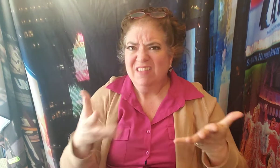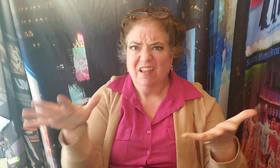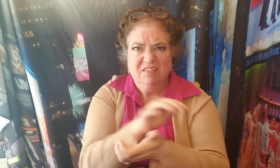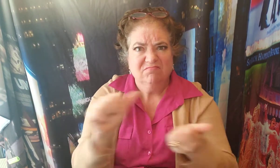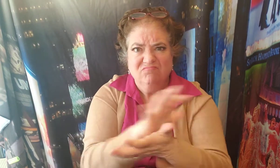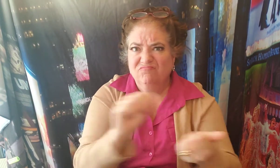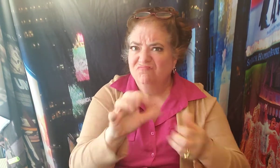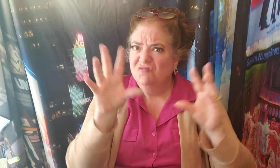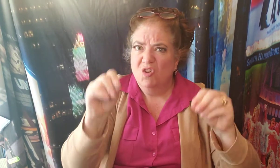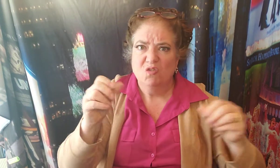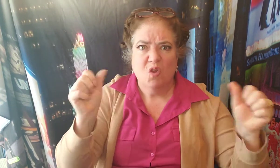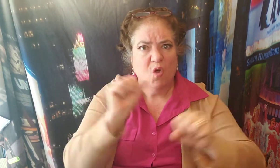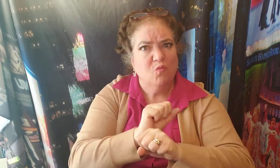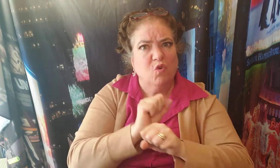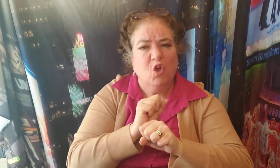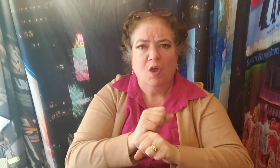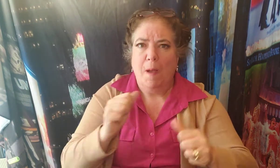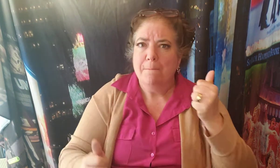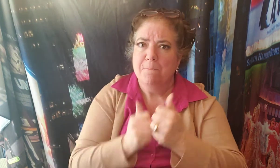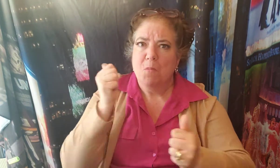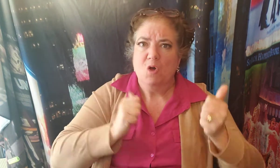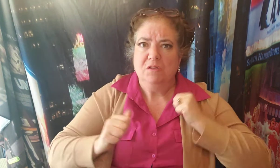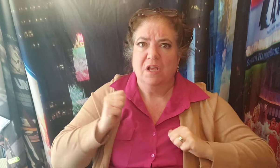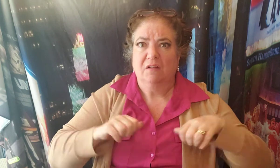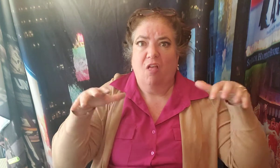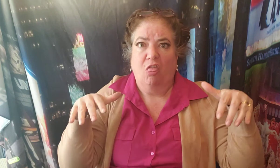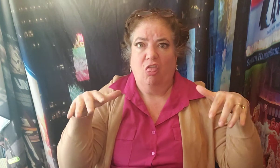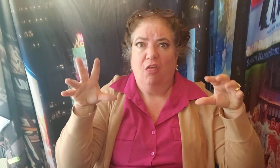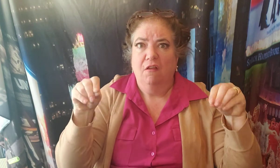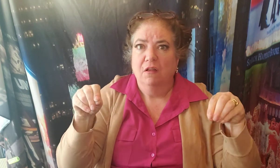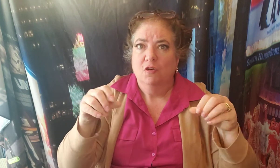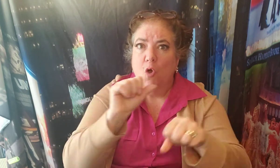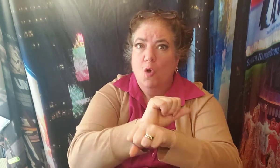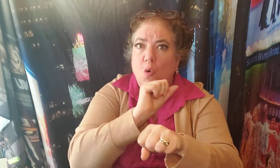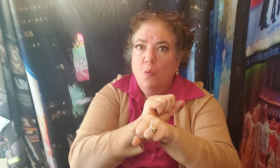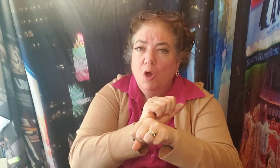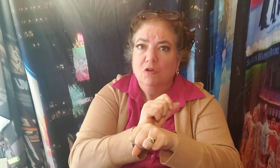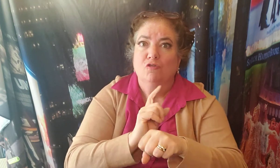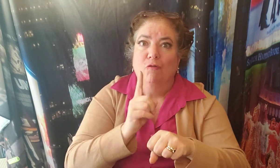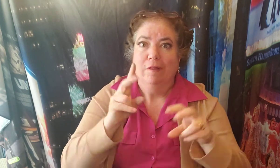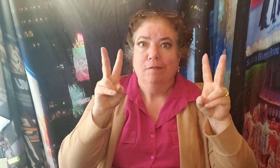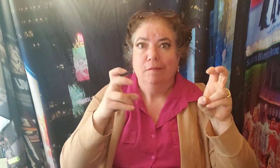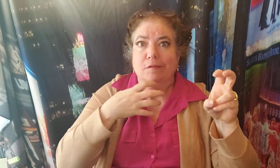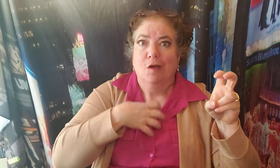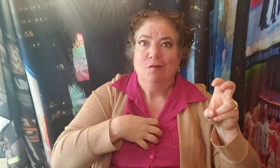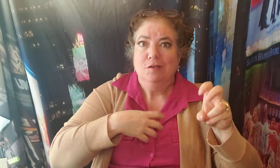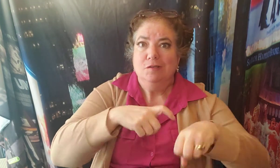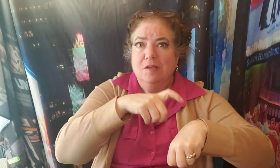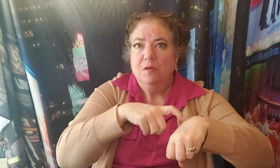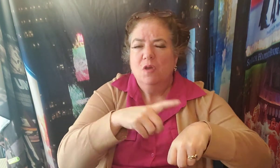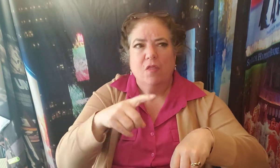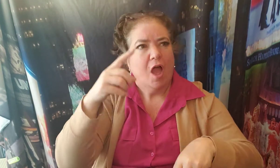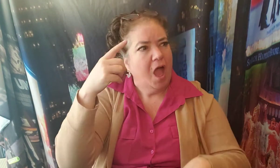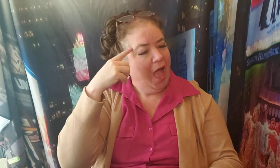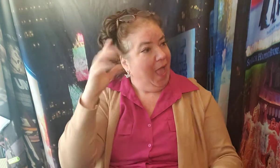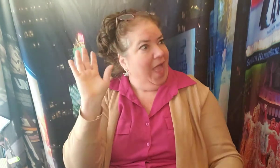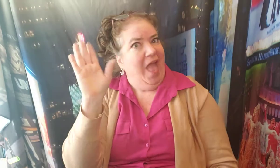actors weren't doing a doggone thing because it was starvation time, so they thought, hey, kids, let's put on a show.